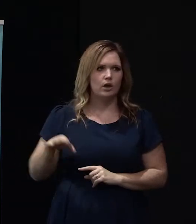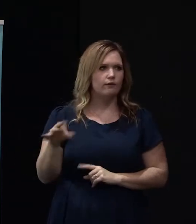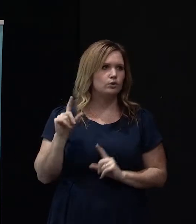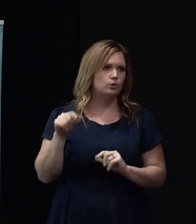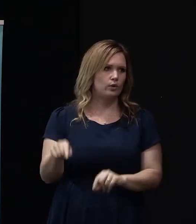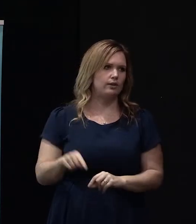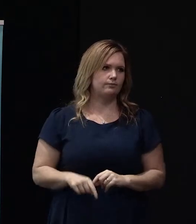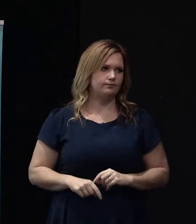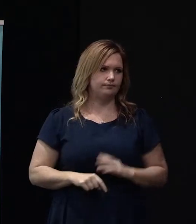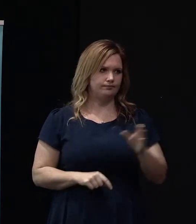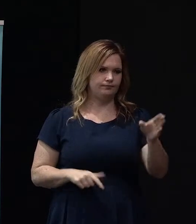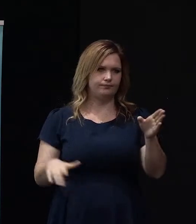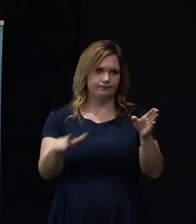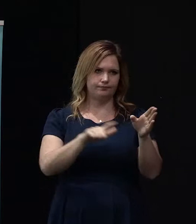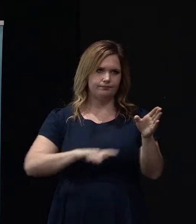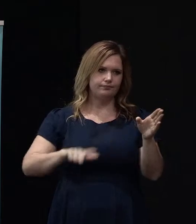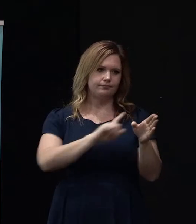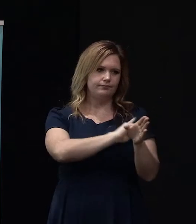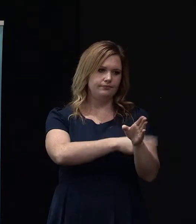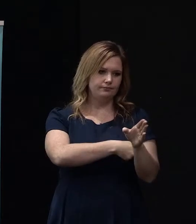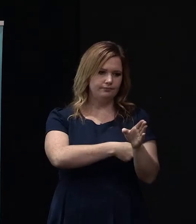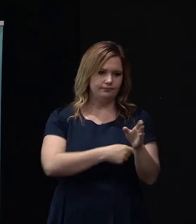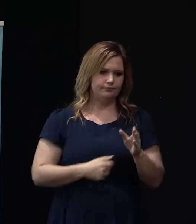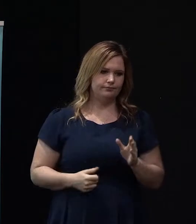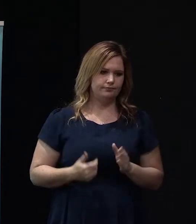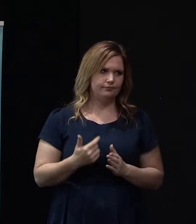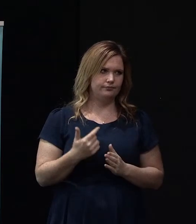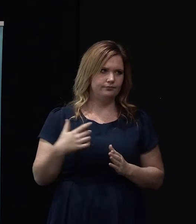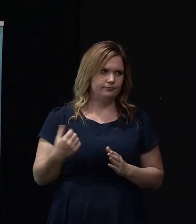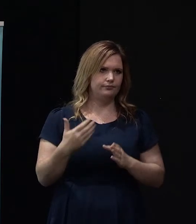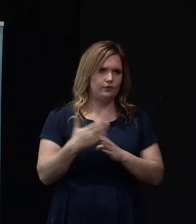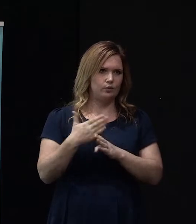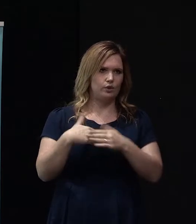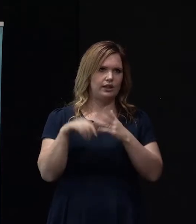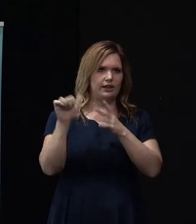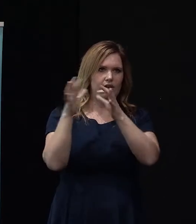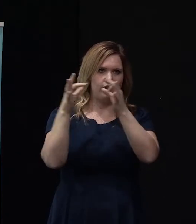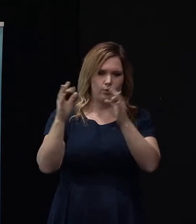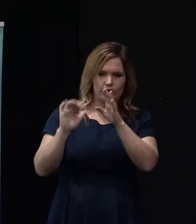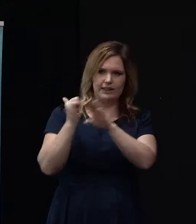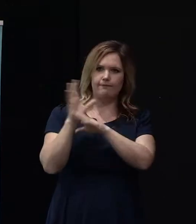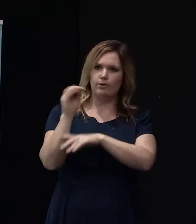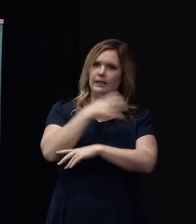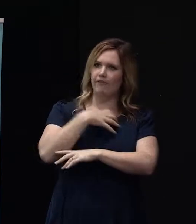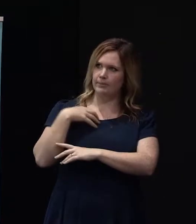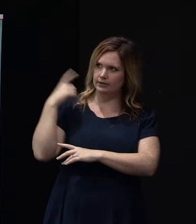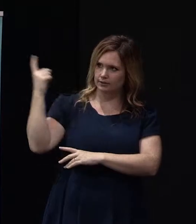The local authorities have only got to view it within the frame of it set by the government.